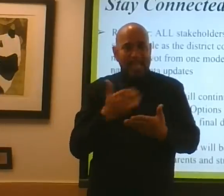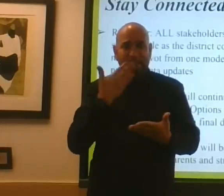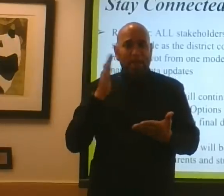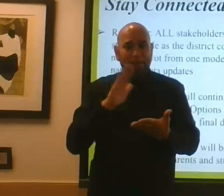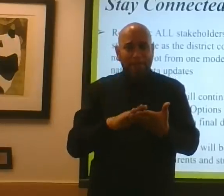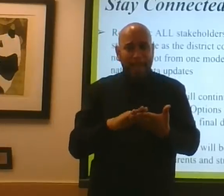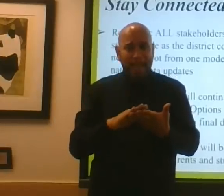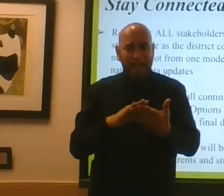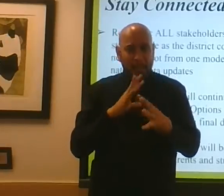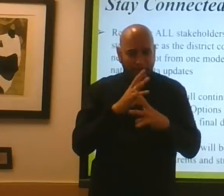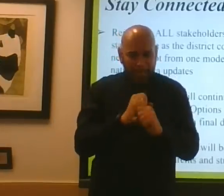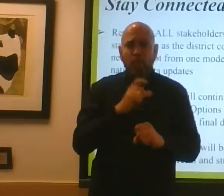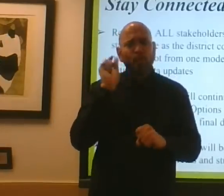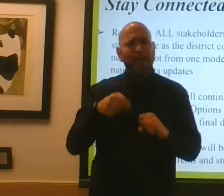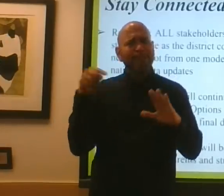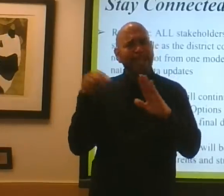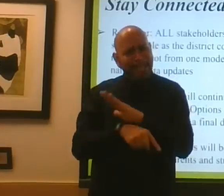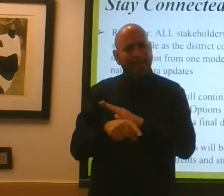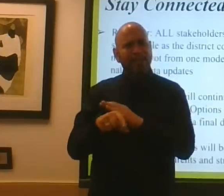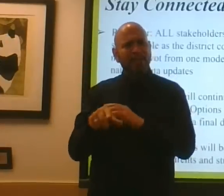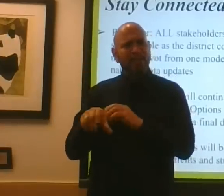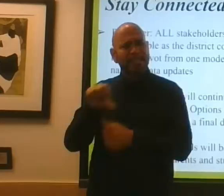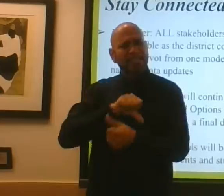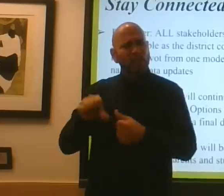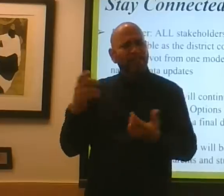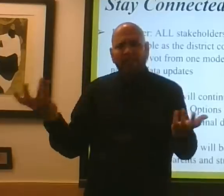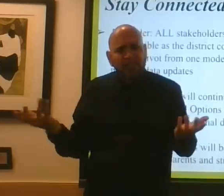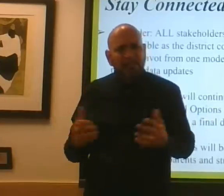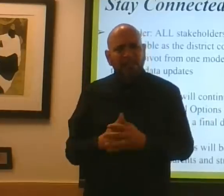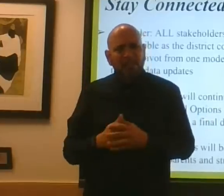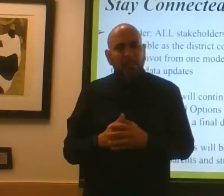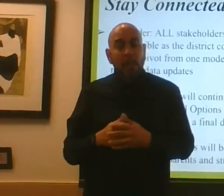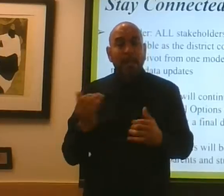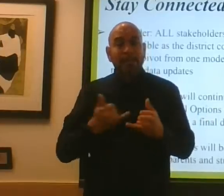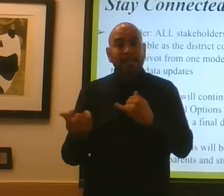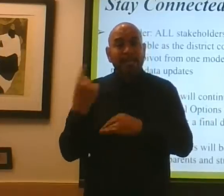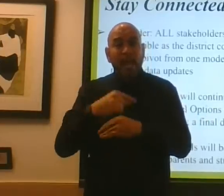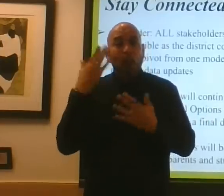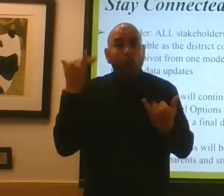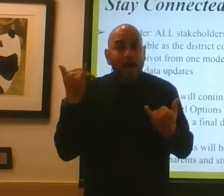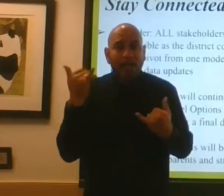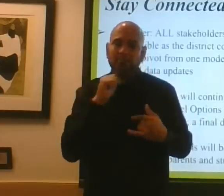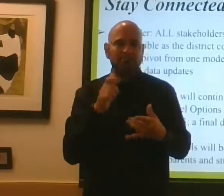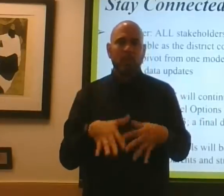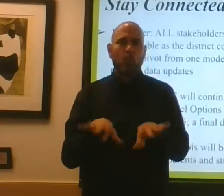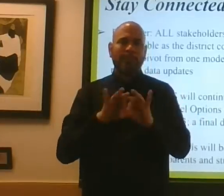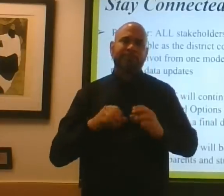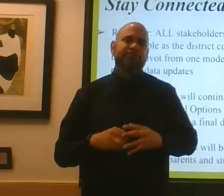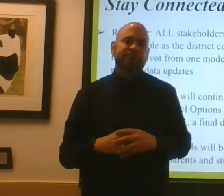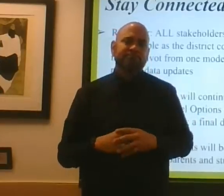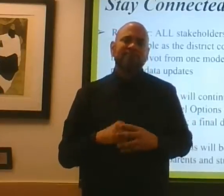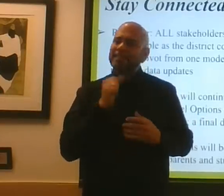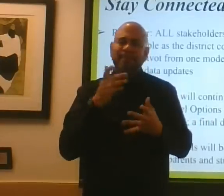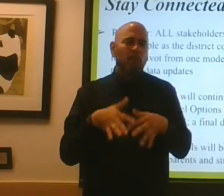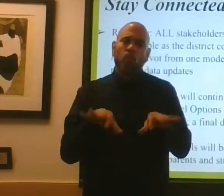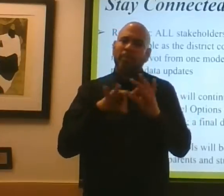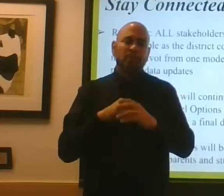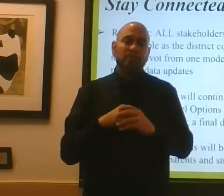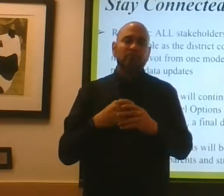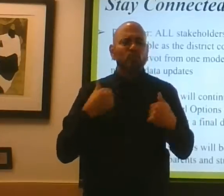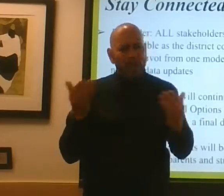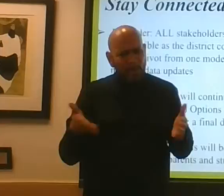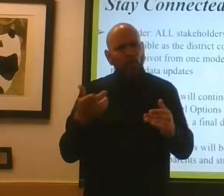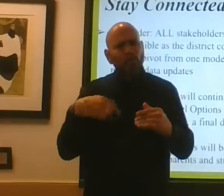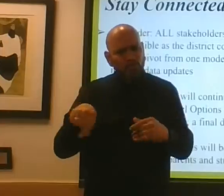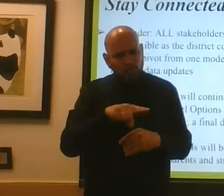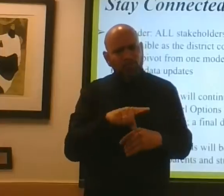bad that you've got to kill one another over. Because at the end of the day, it's not worth it. It's not worth it. So I